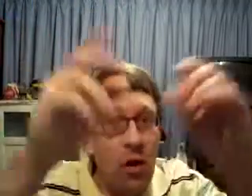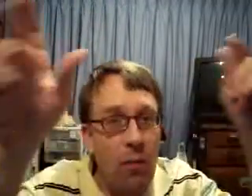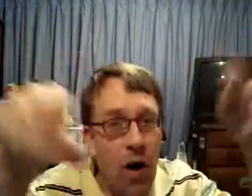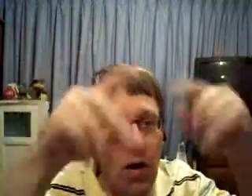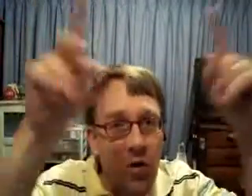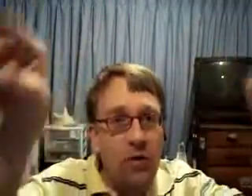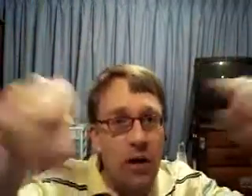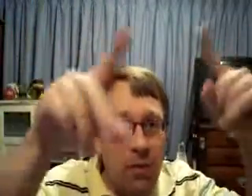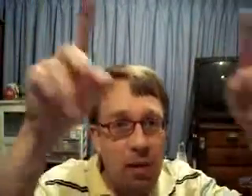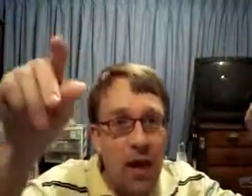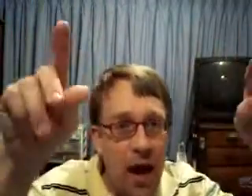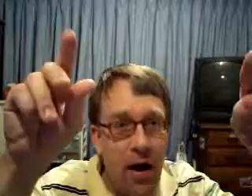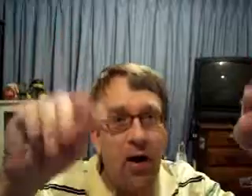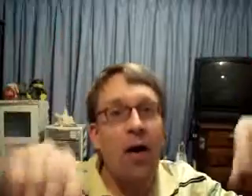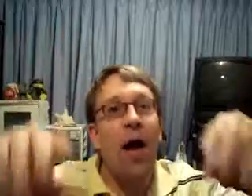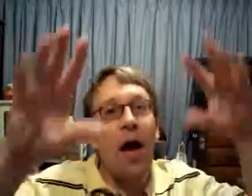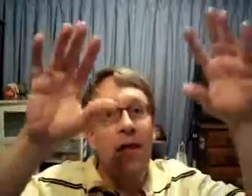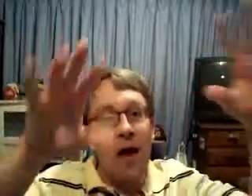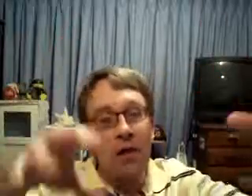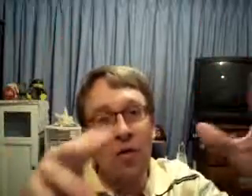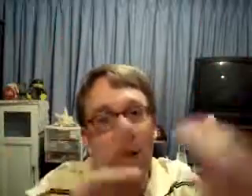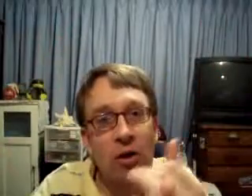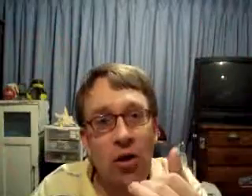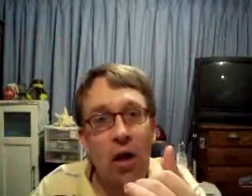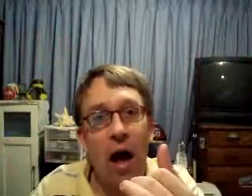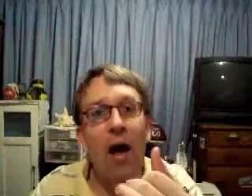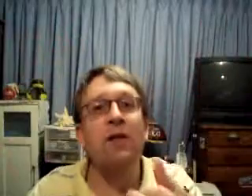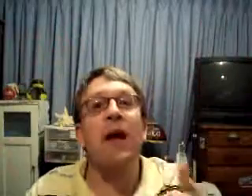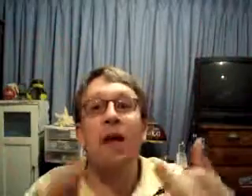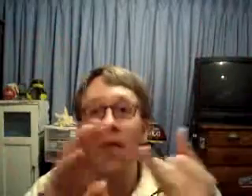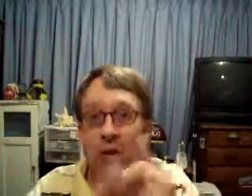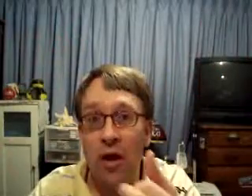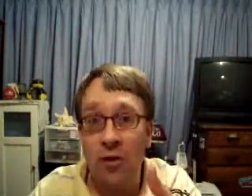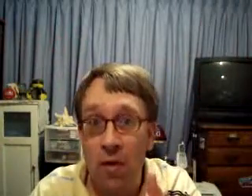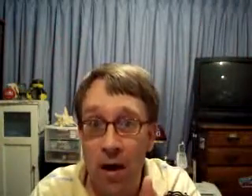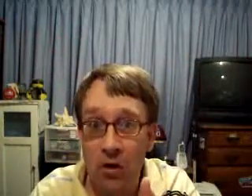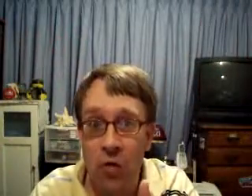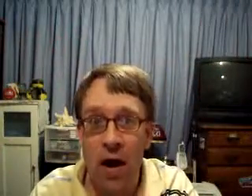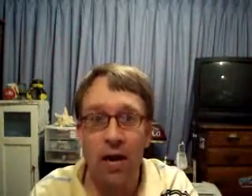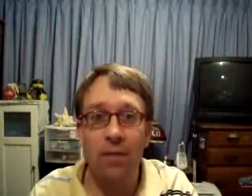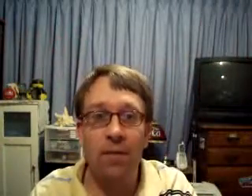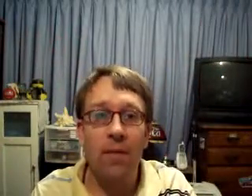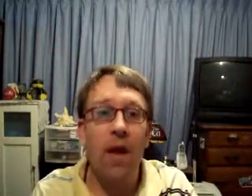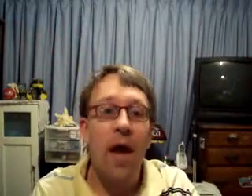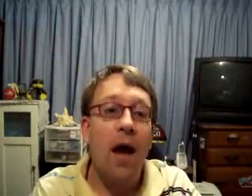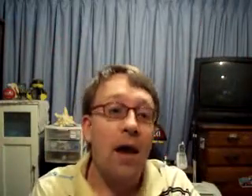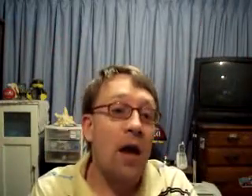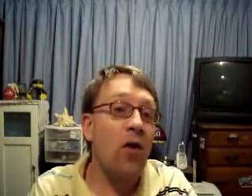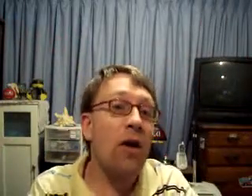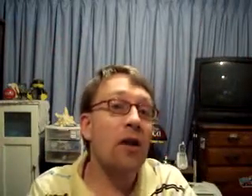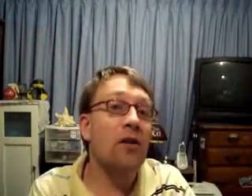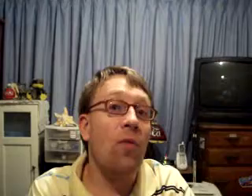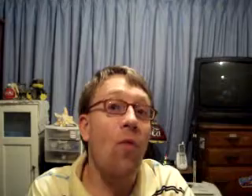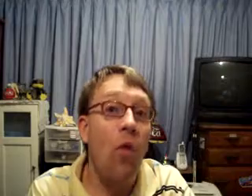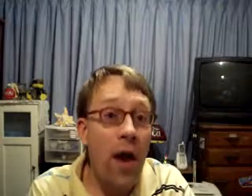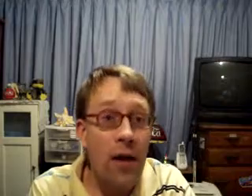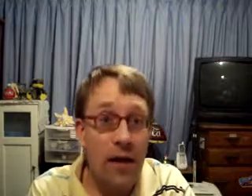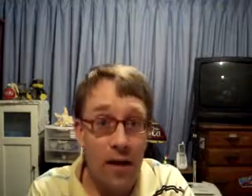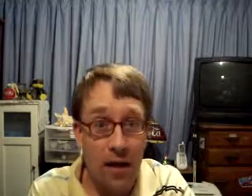little particles up in the air. And that's what makes your clouds. And eventually that's what makes rain. Now, you get some wind in